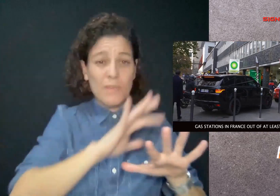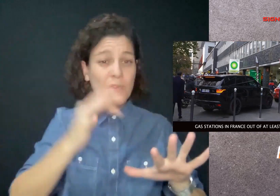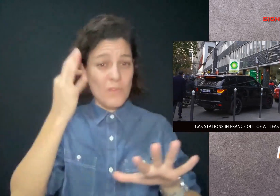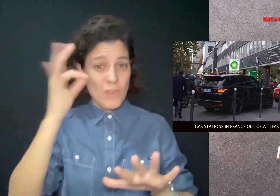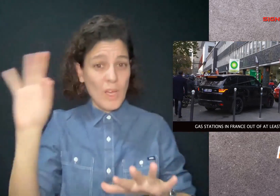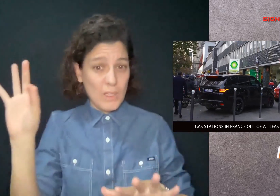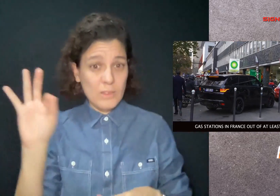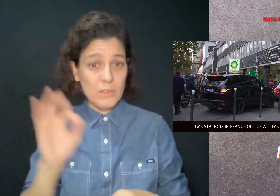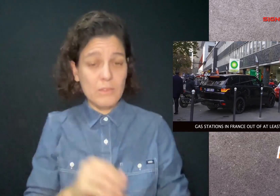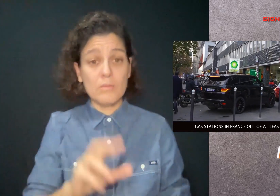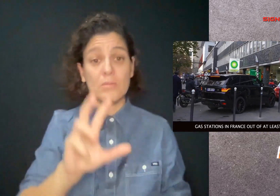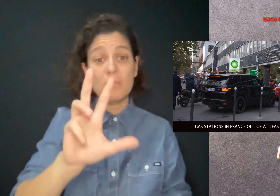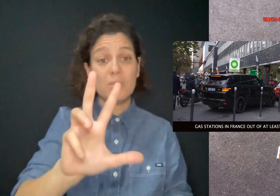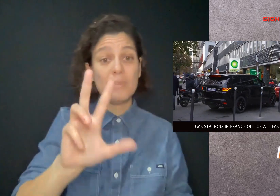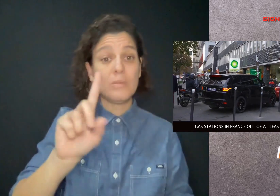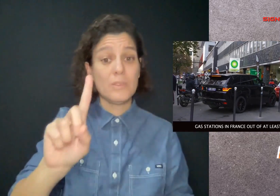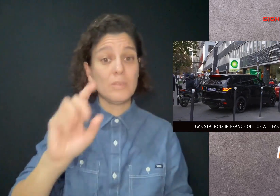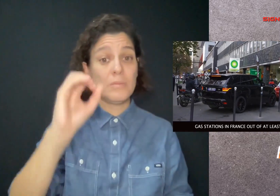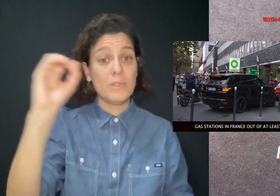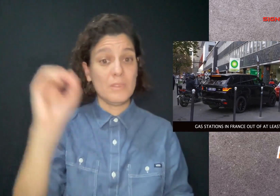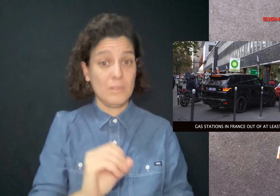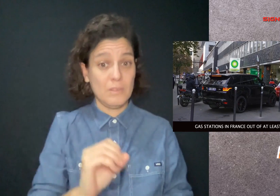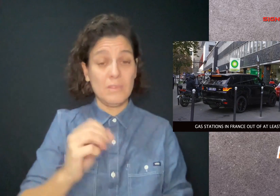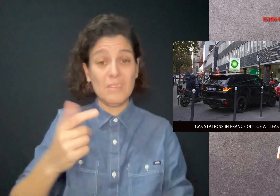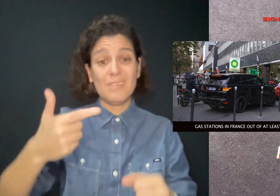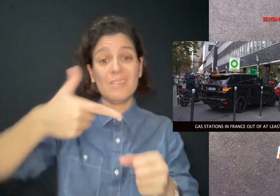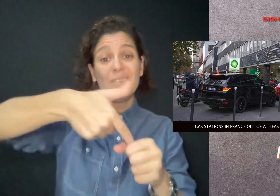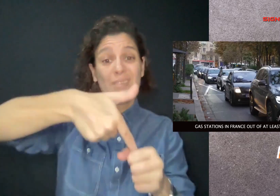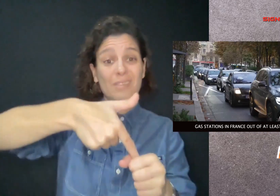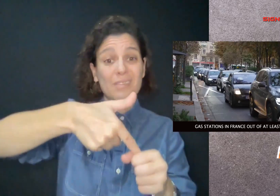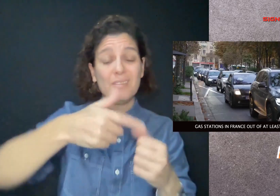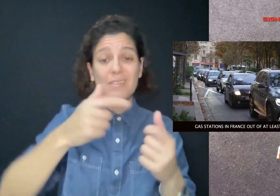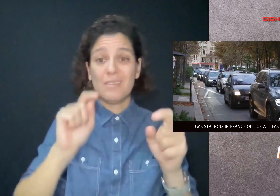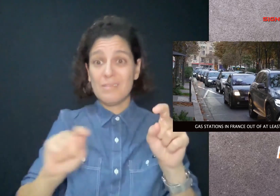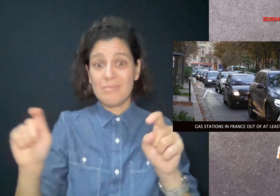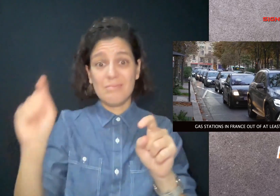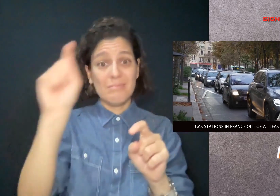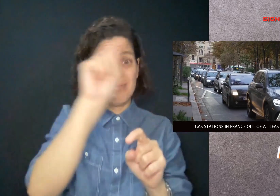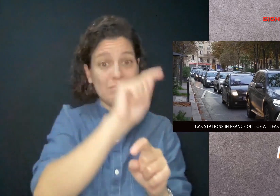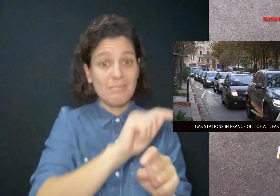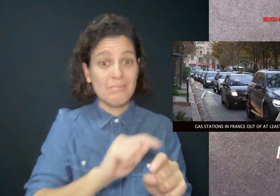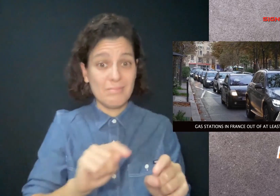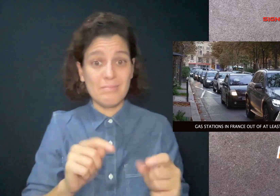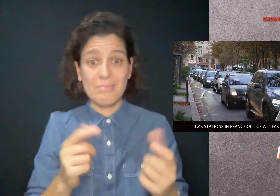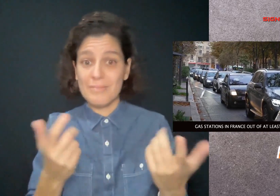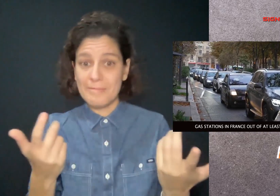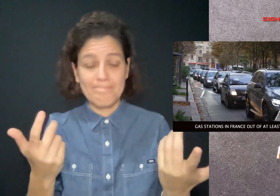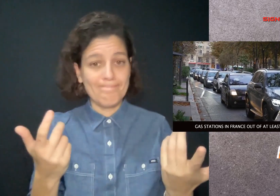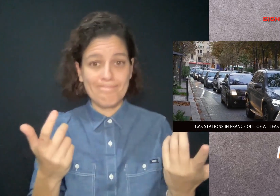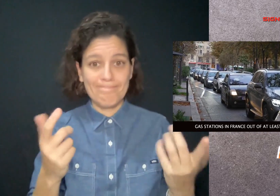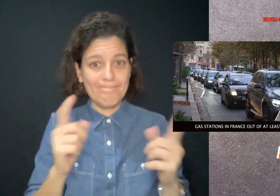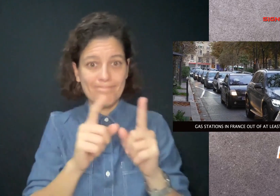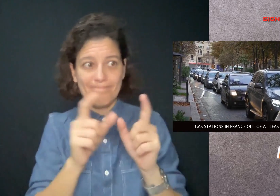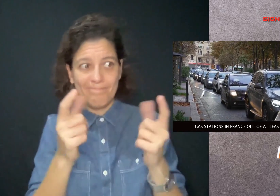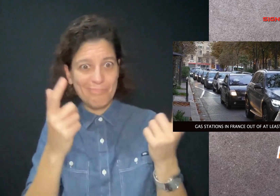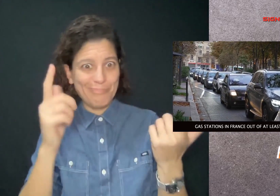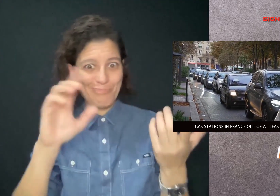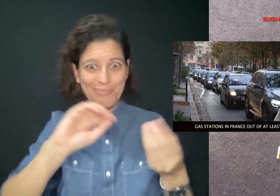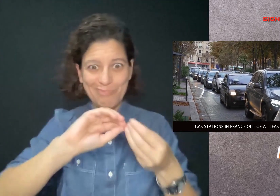31% of gas stations across the country are facing shortages, leading to rationing